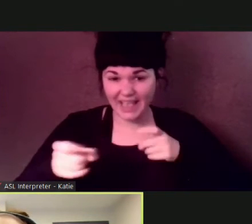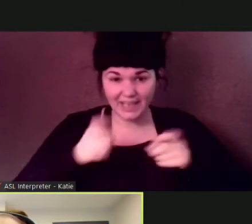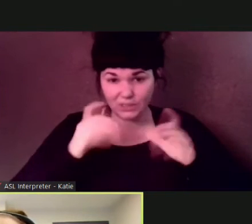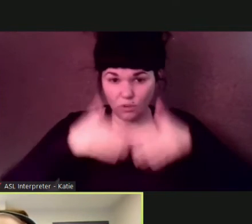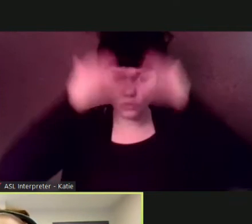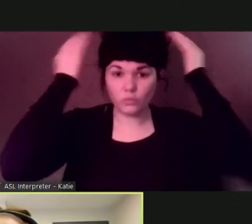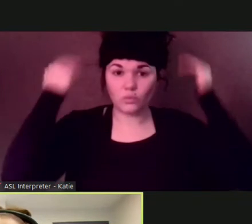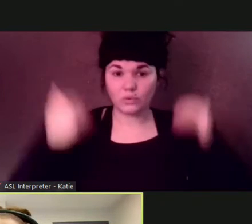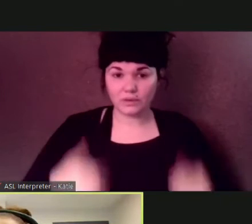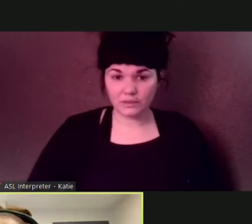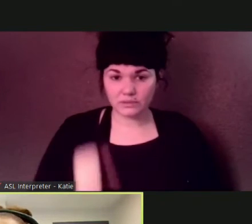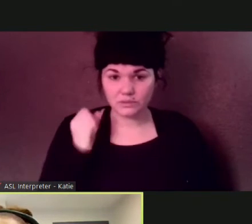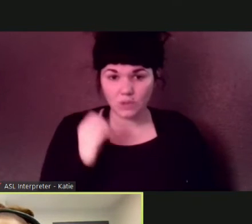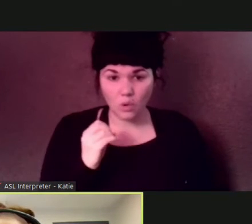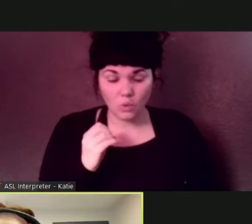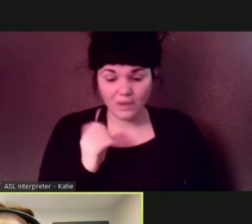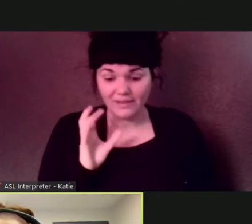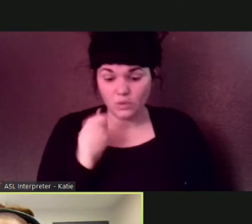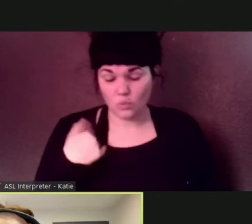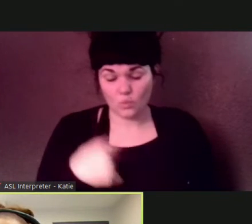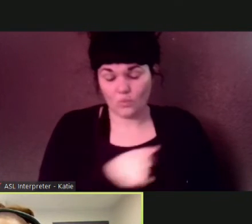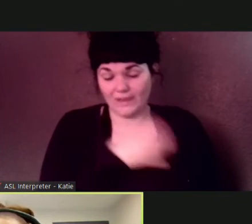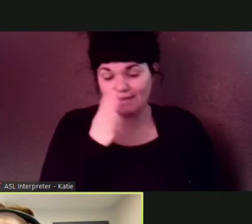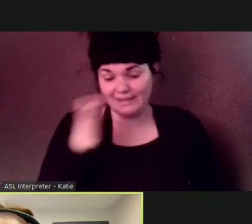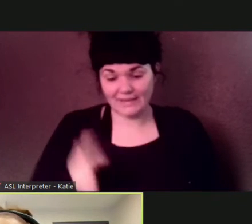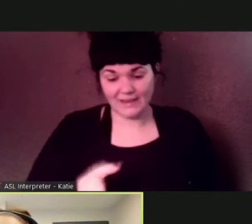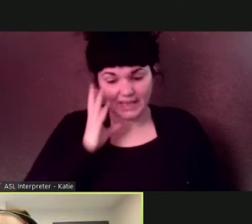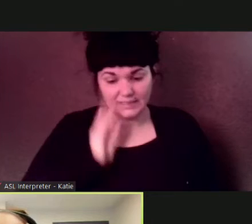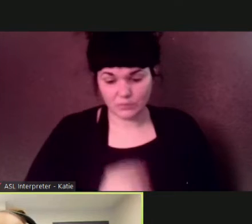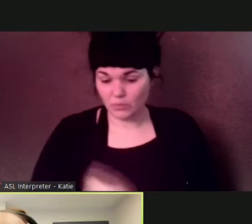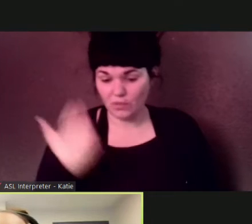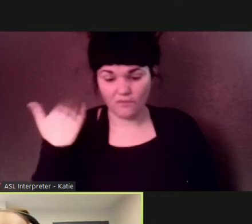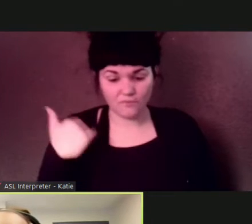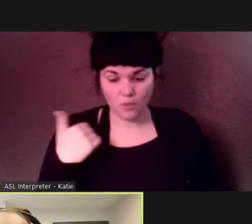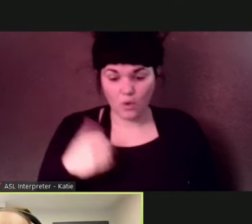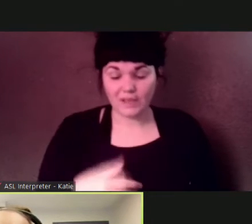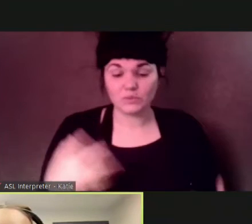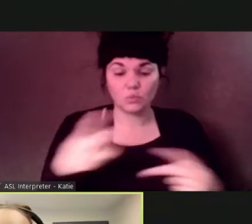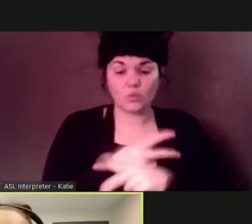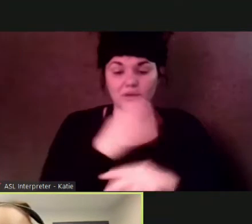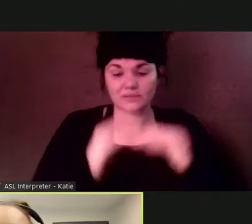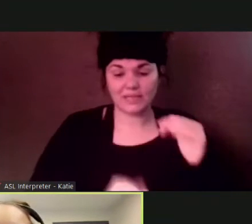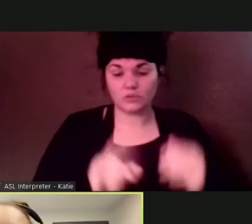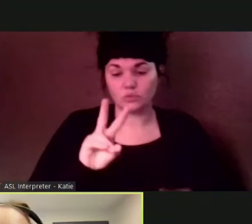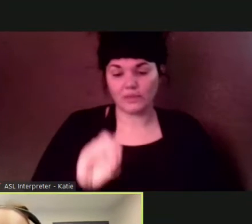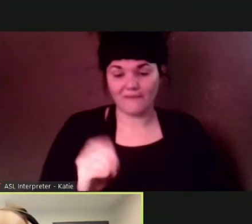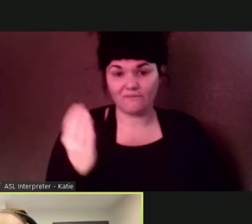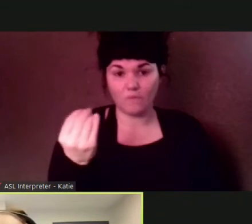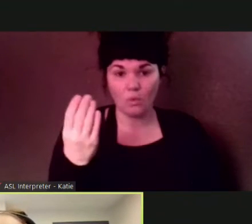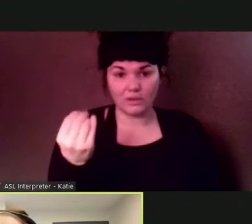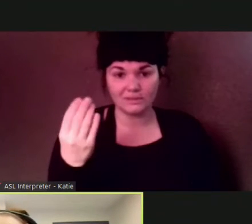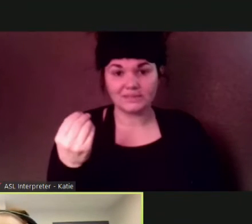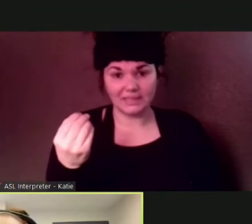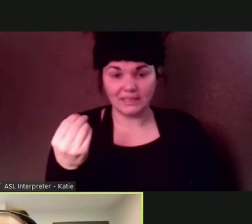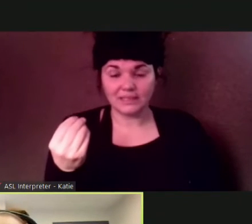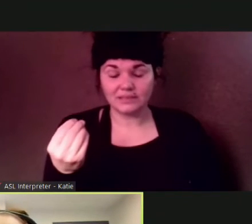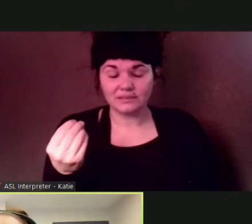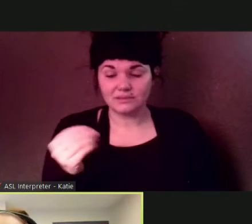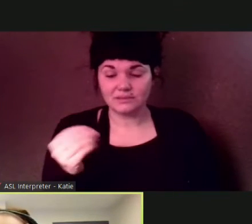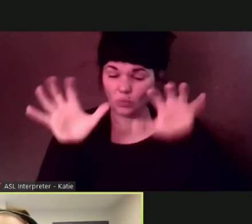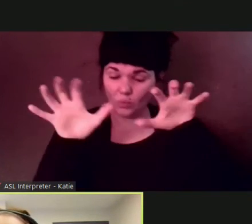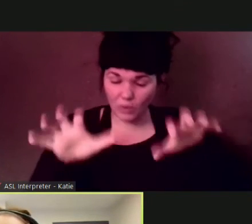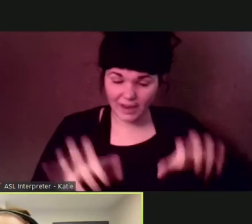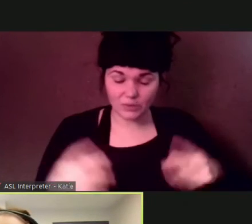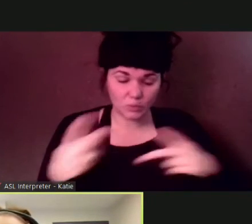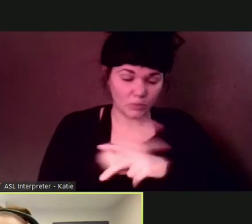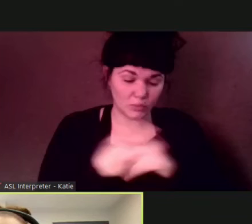this volume of rain was more rain than the 2014 event and even the peak volume came down in